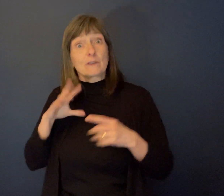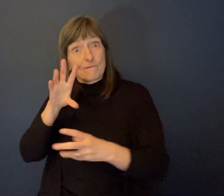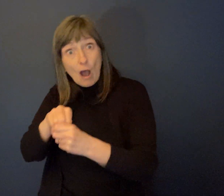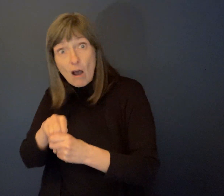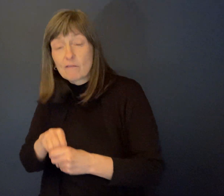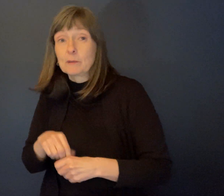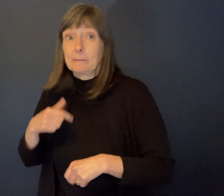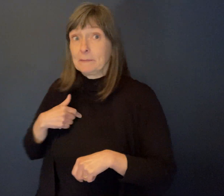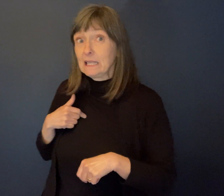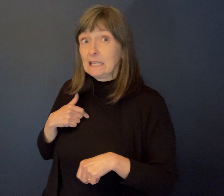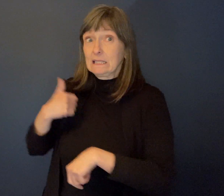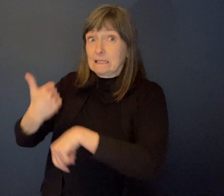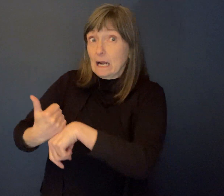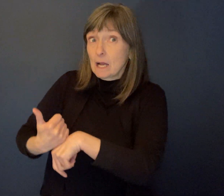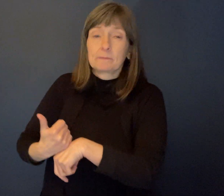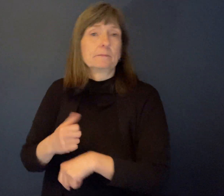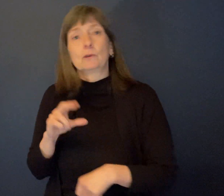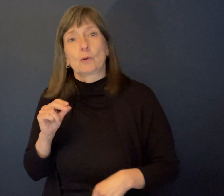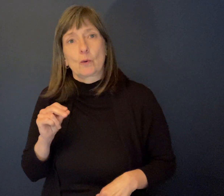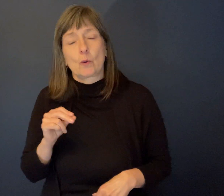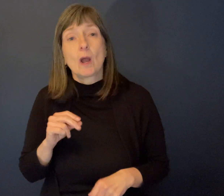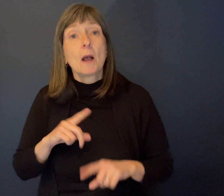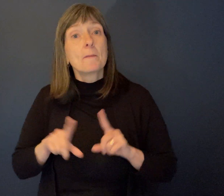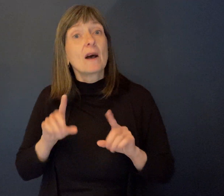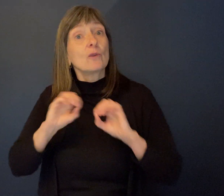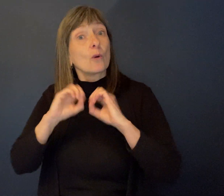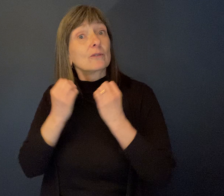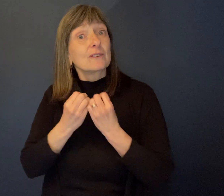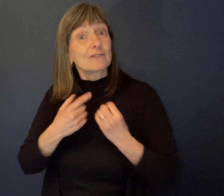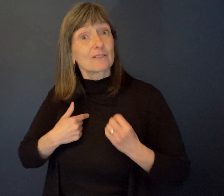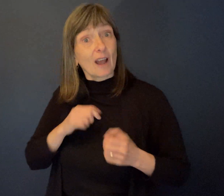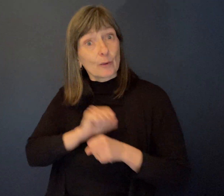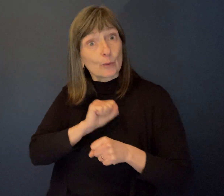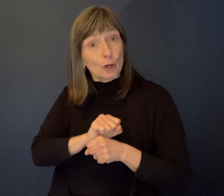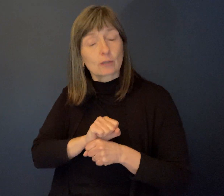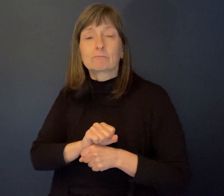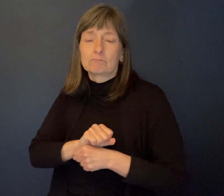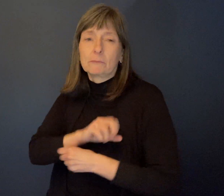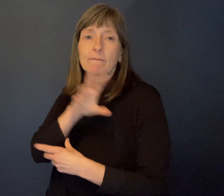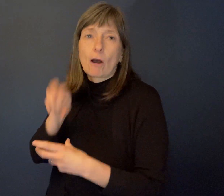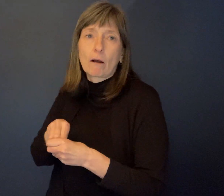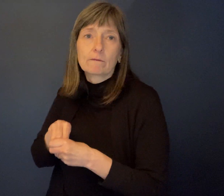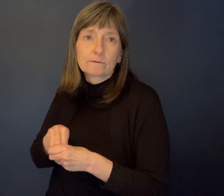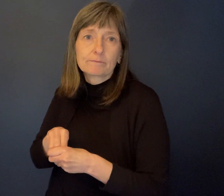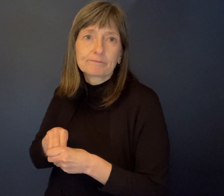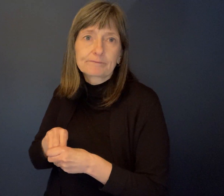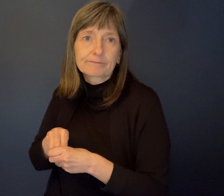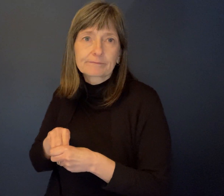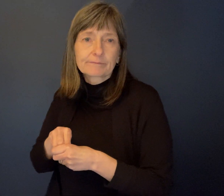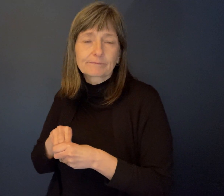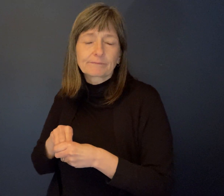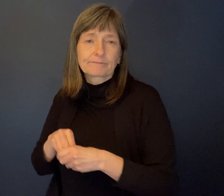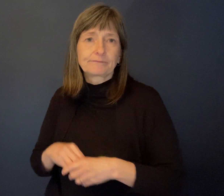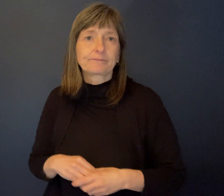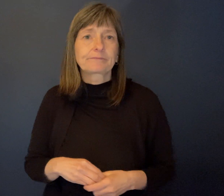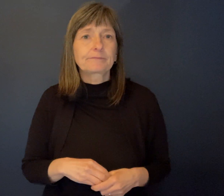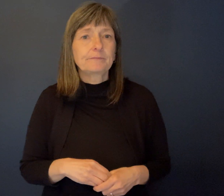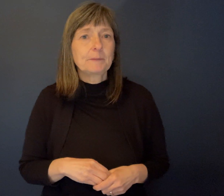certainly not in the establishment. But the organization that I was involved was very much, uh, an instigator in that. And the hub